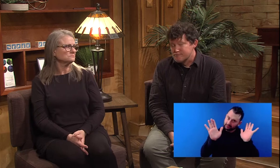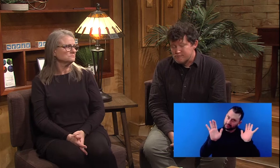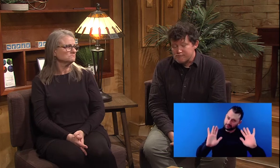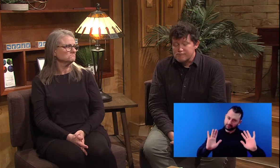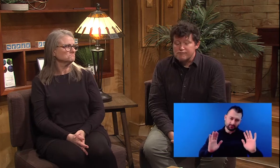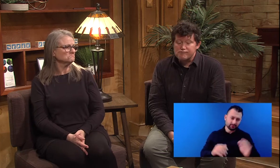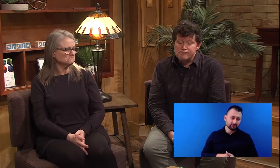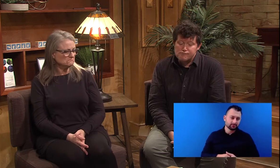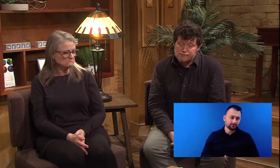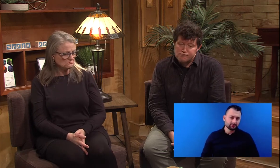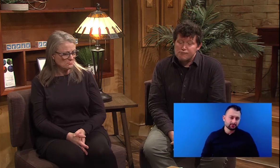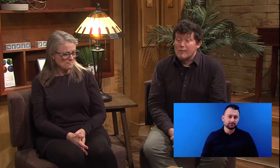Hmm.